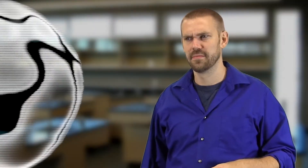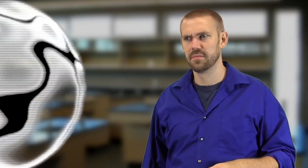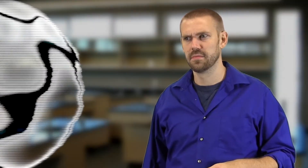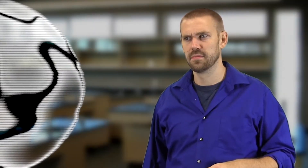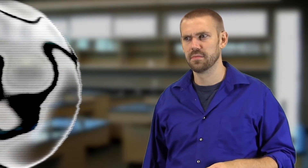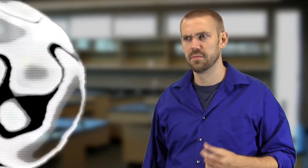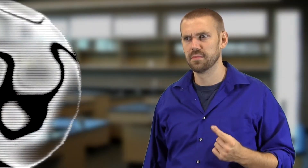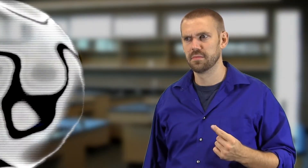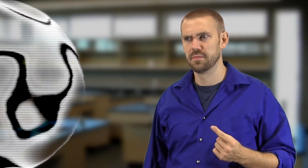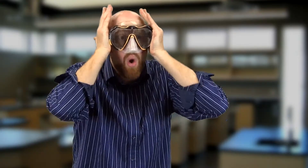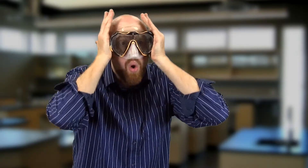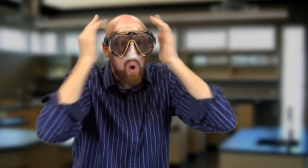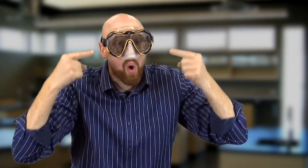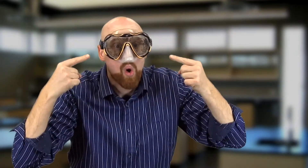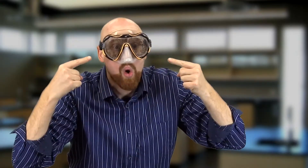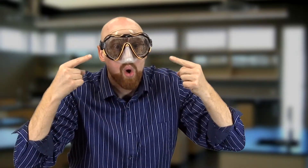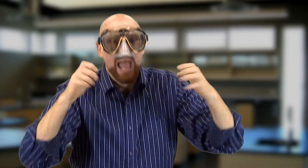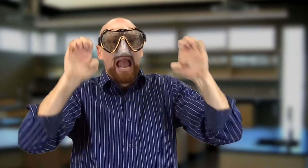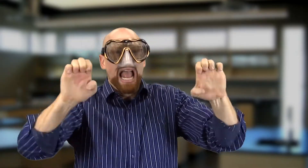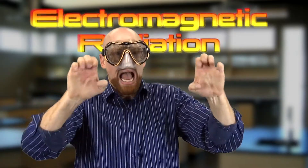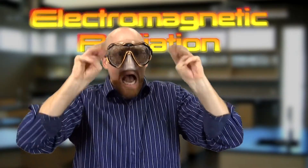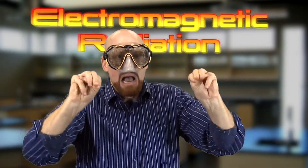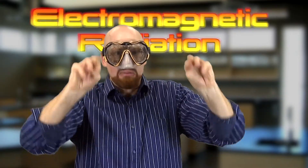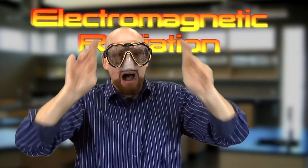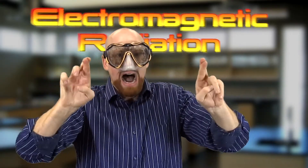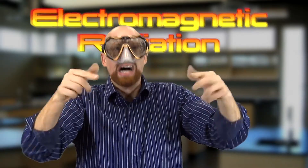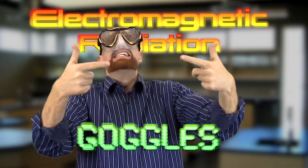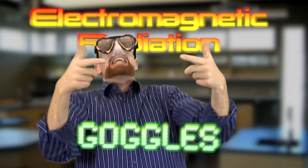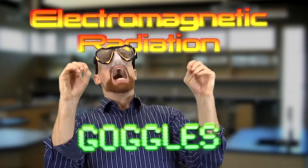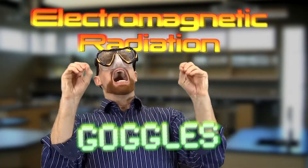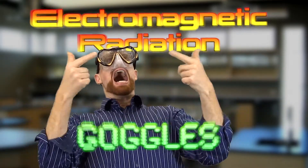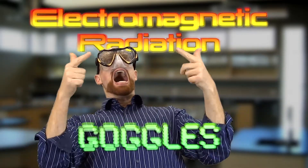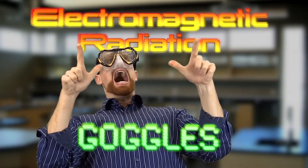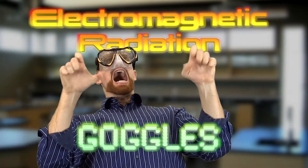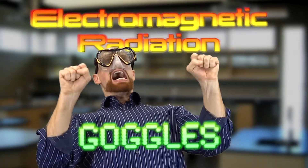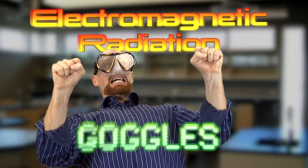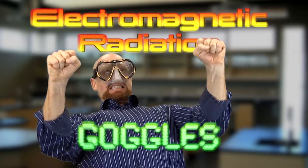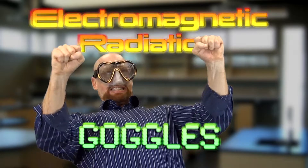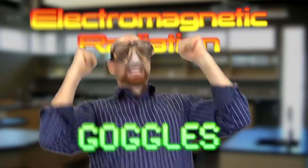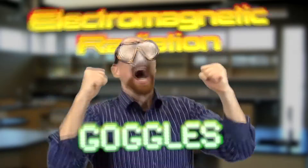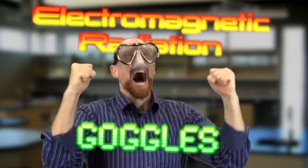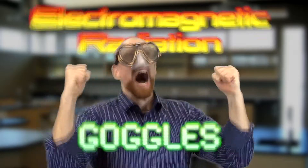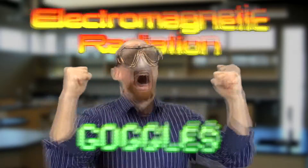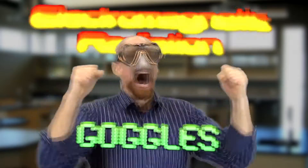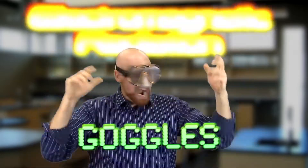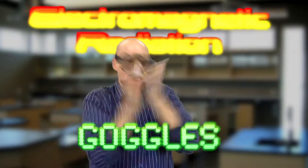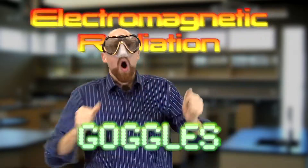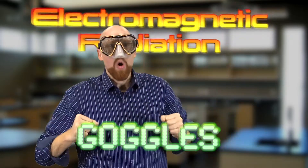Uh, what are those? Oh, what, these? They're my electromagnetic radiation goggles! Yeah! Woo!